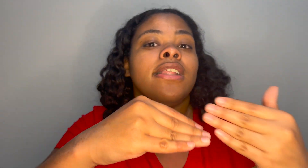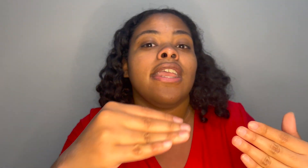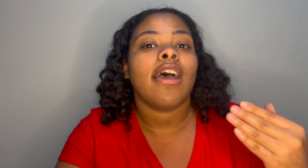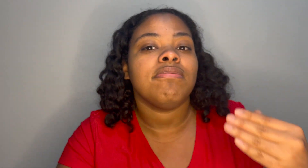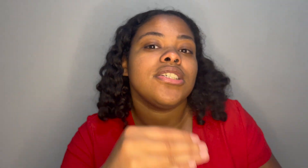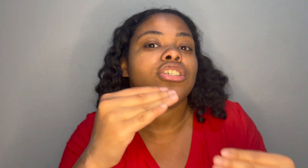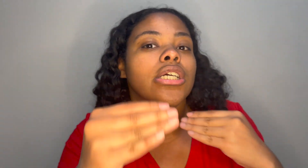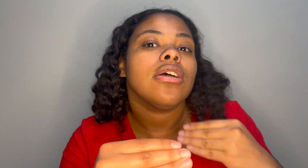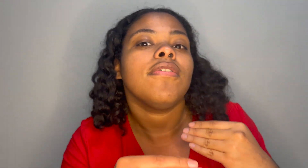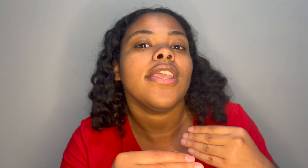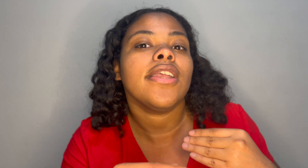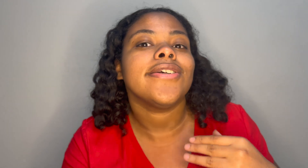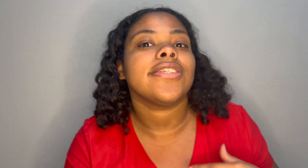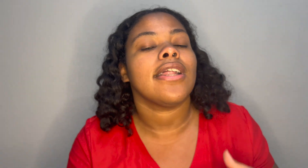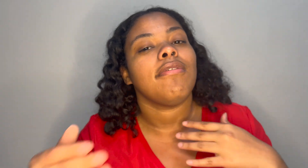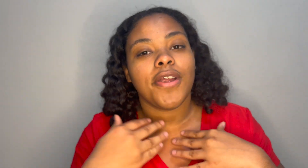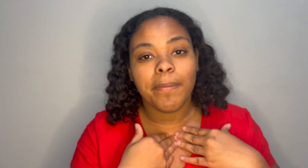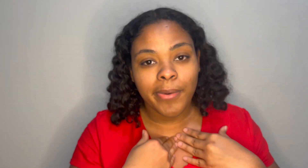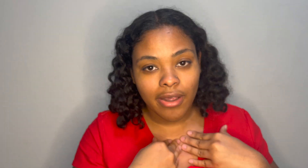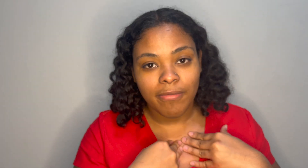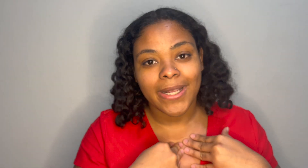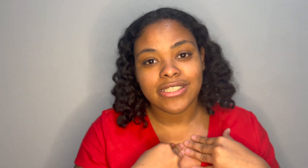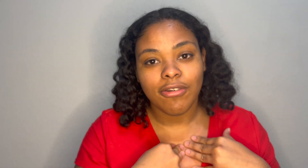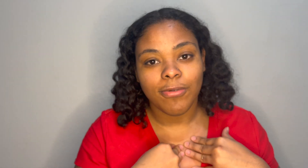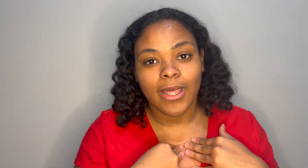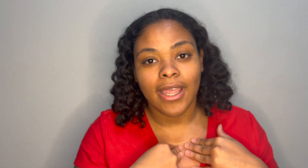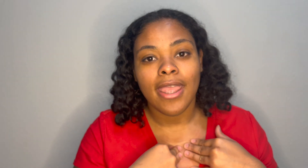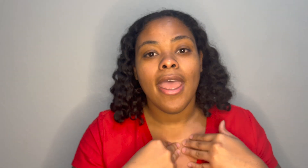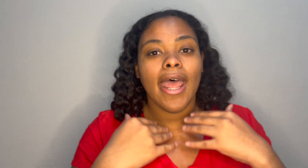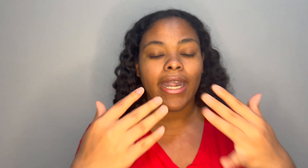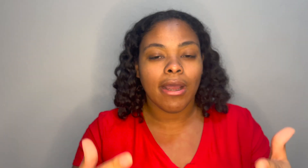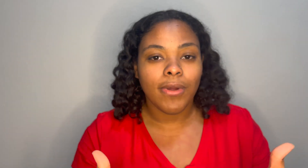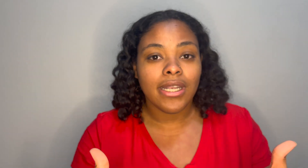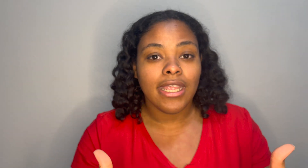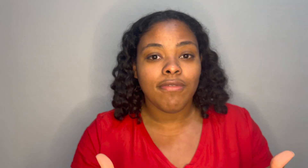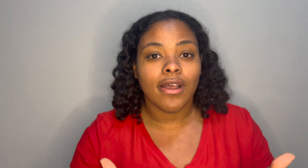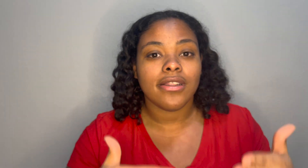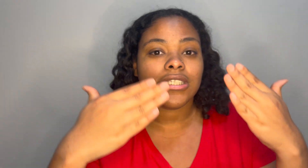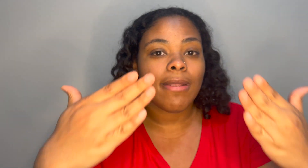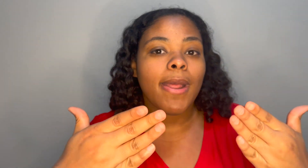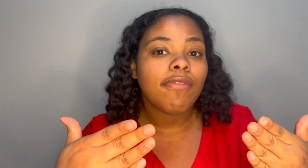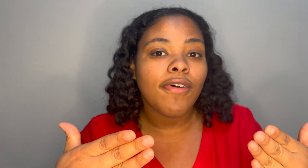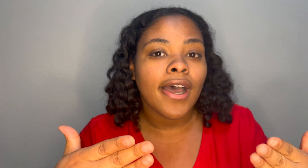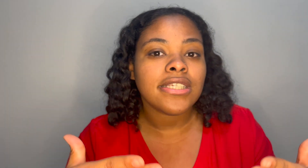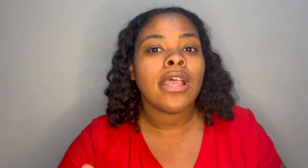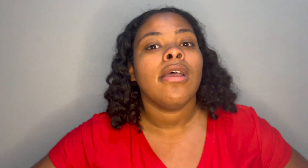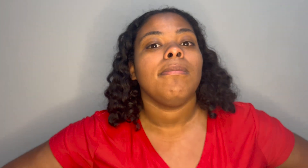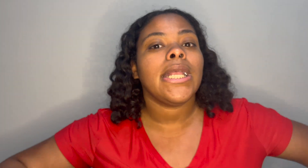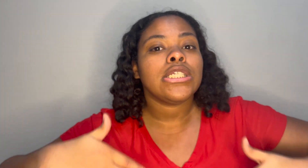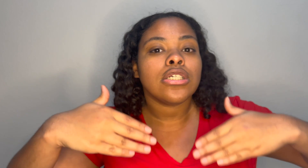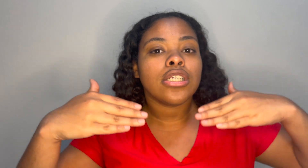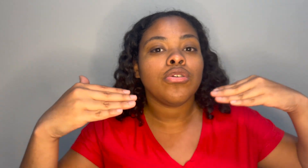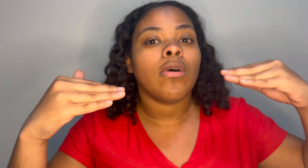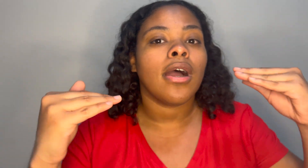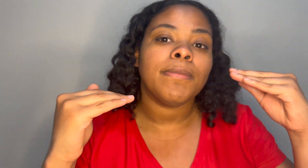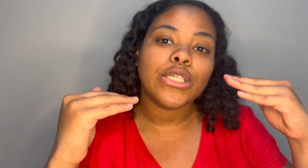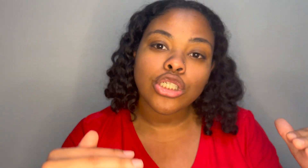have matured over the years and i'm very proud of myself for that and i would give y'all the same advice make sure you are mature